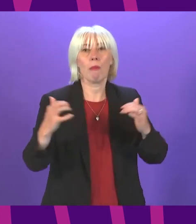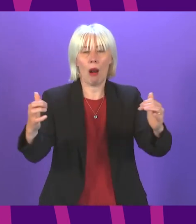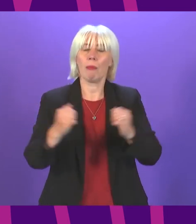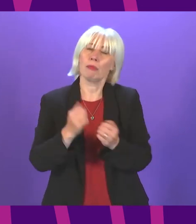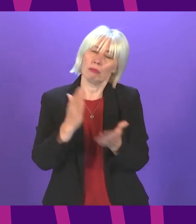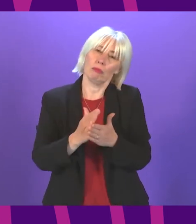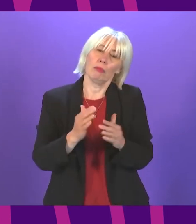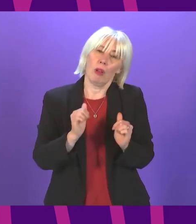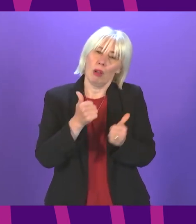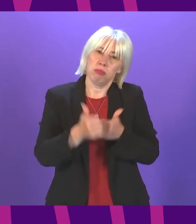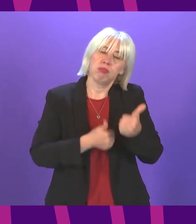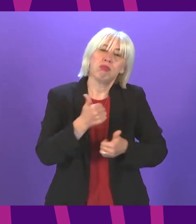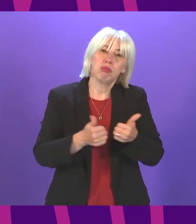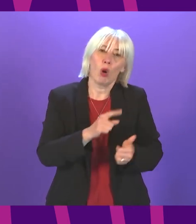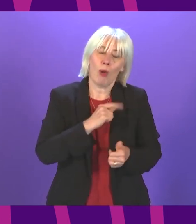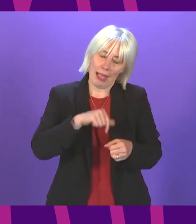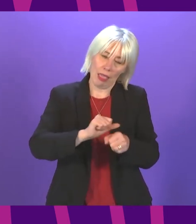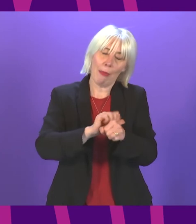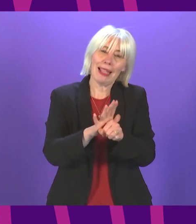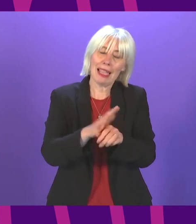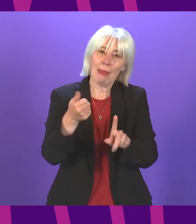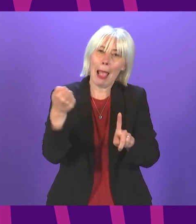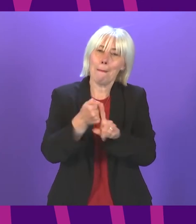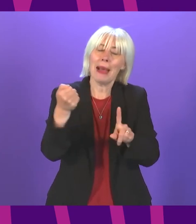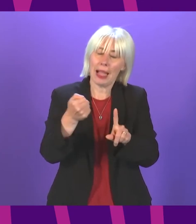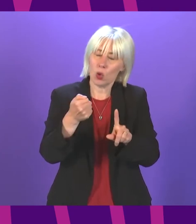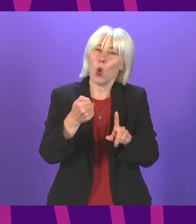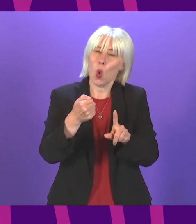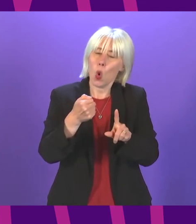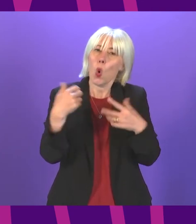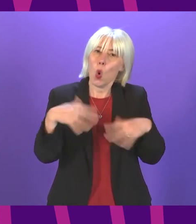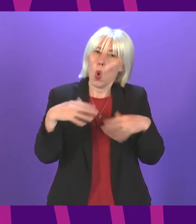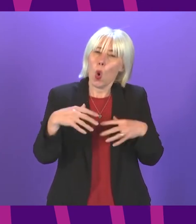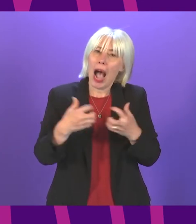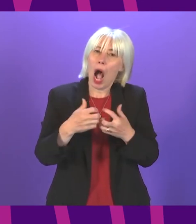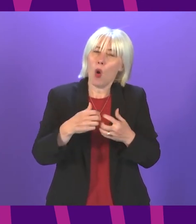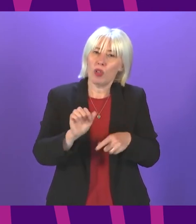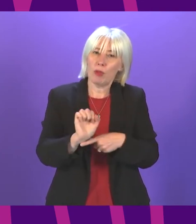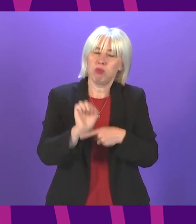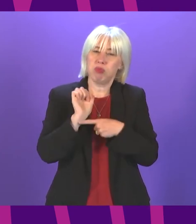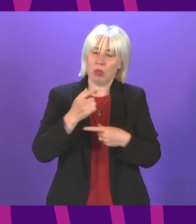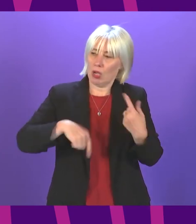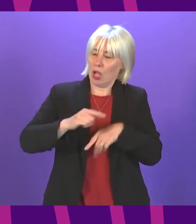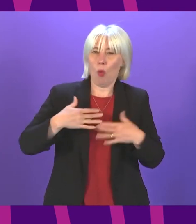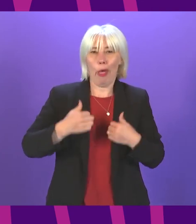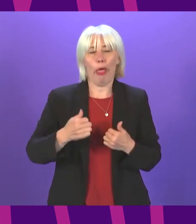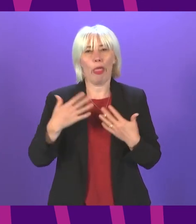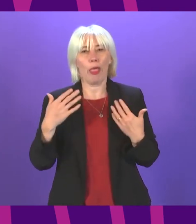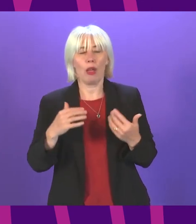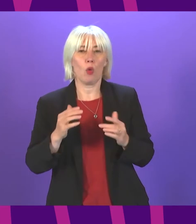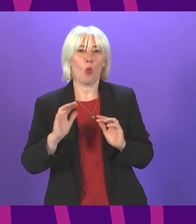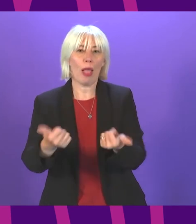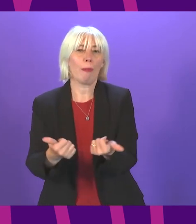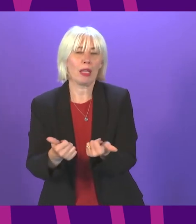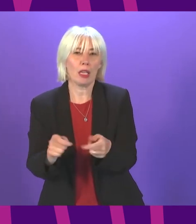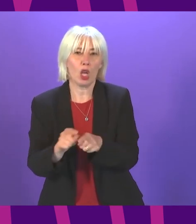welcome given the impact of the pandemic and its restrictions that I have had on health and wellbeing the government has also begun